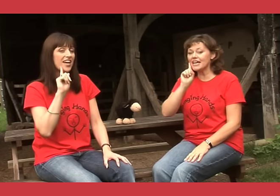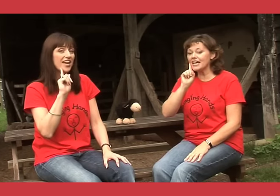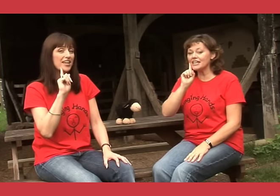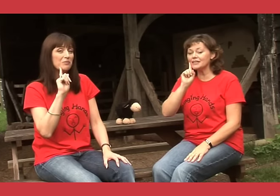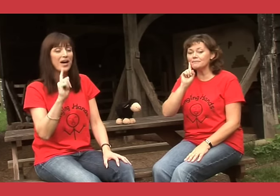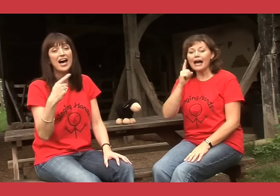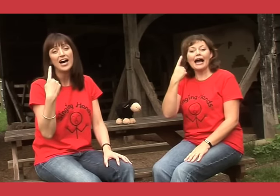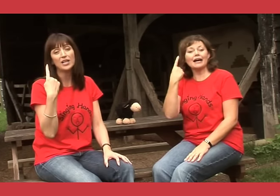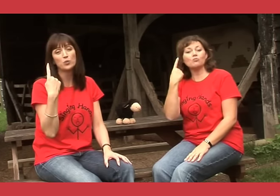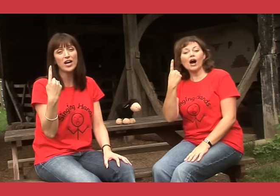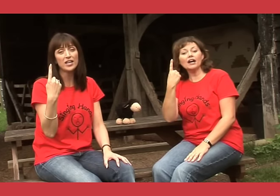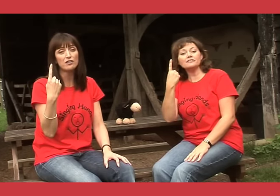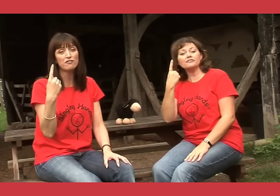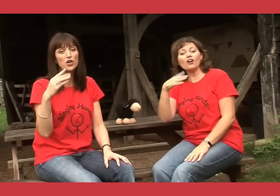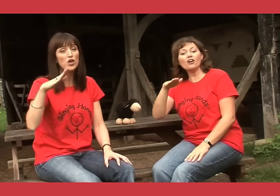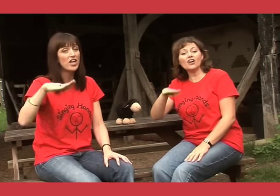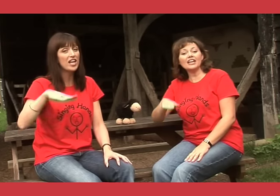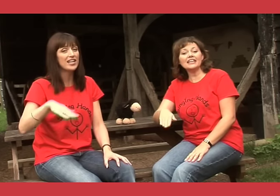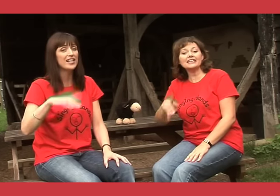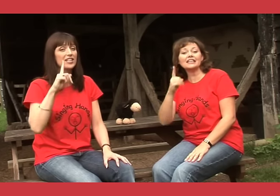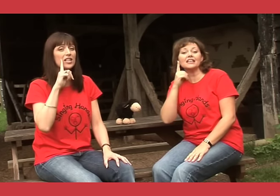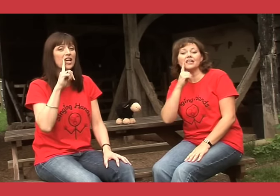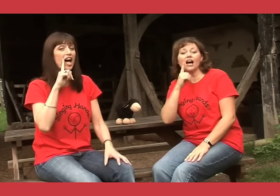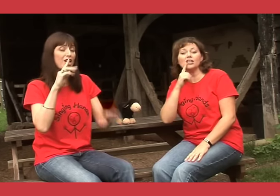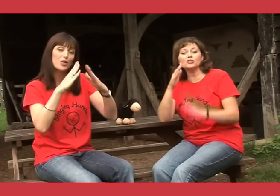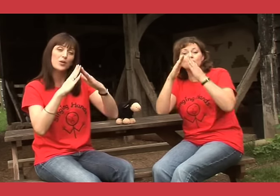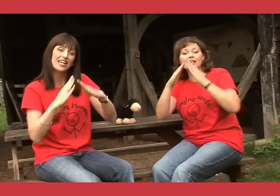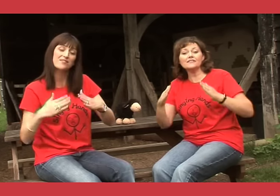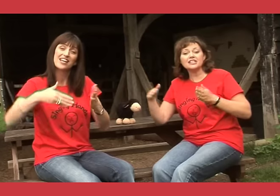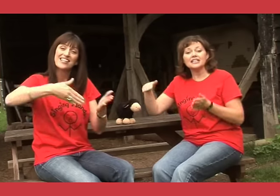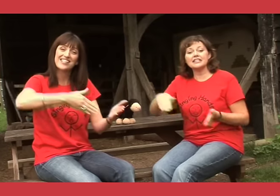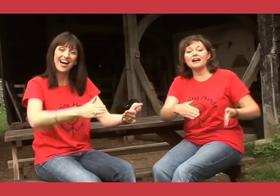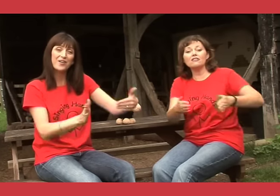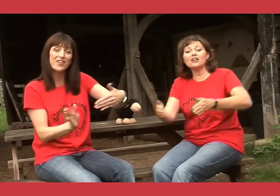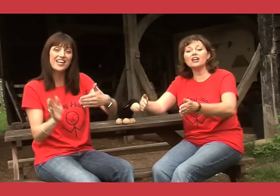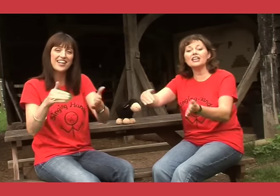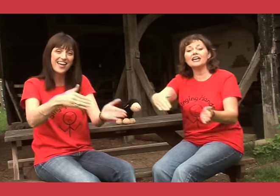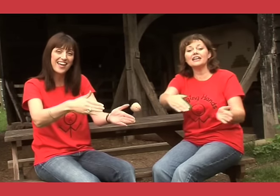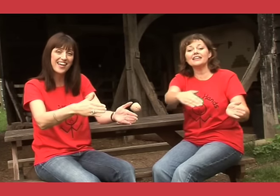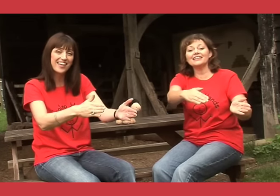dame And one for the little girl who lives down the lane